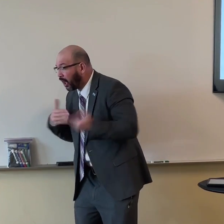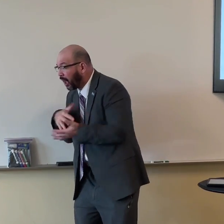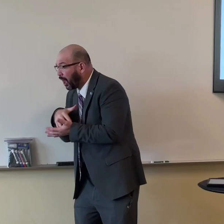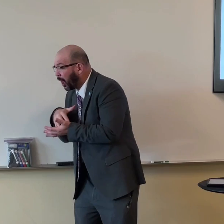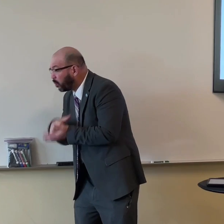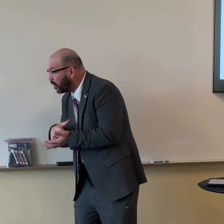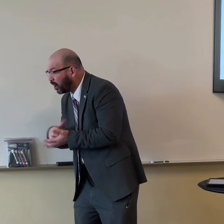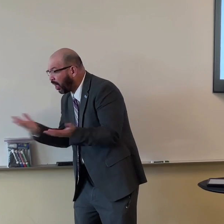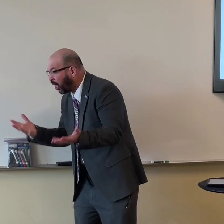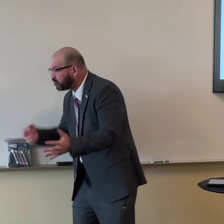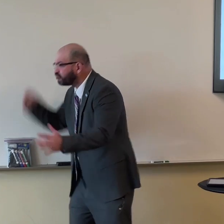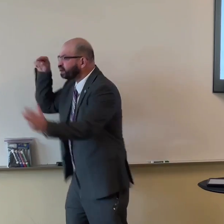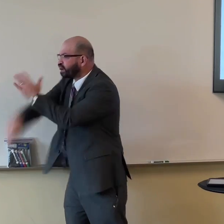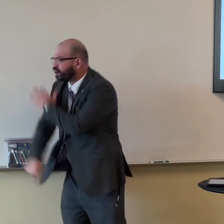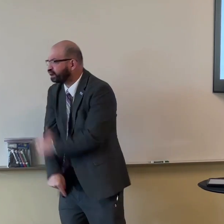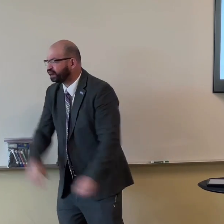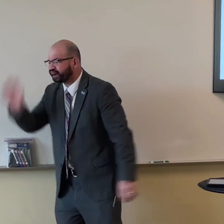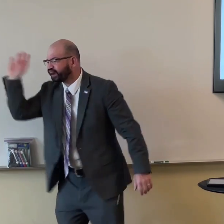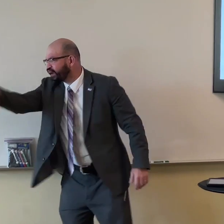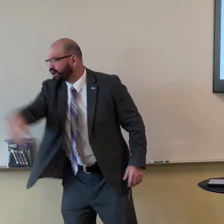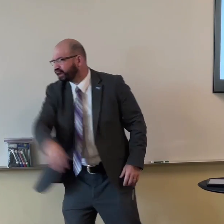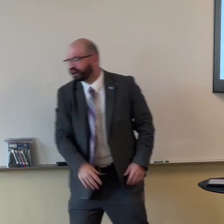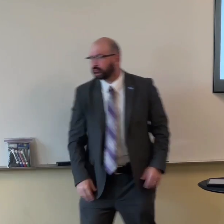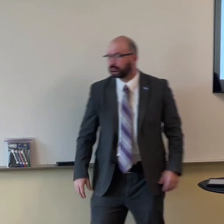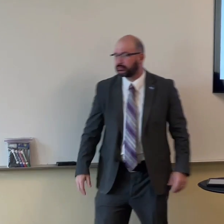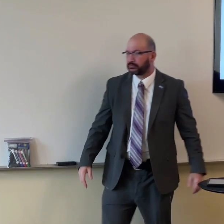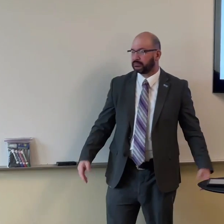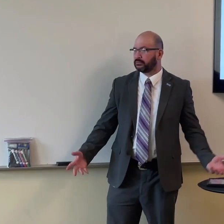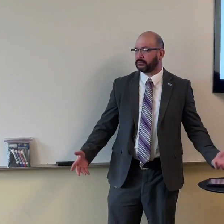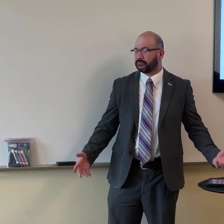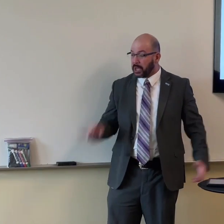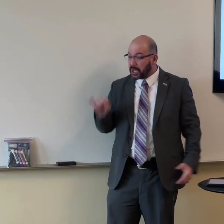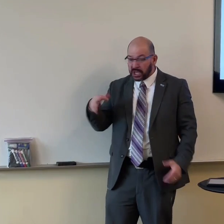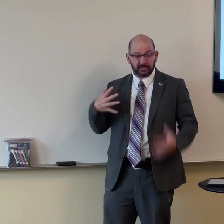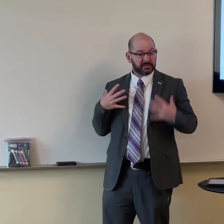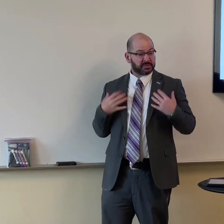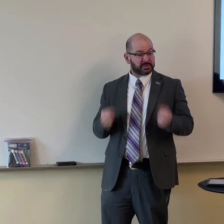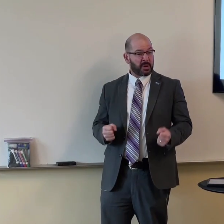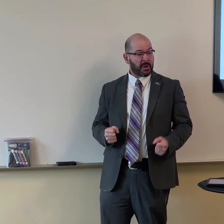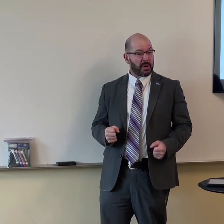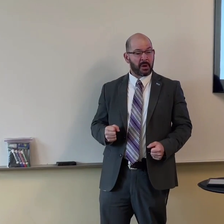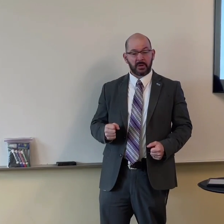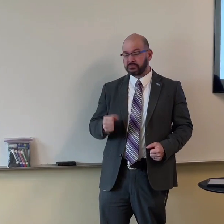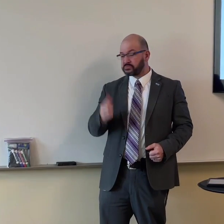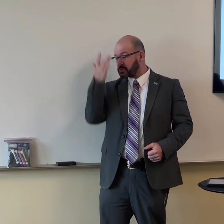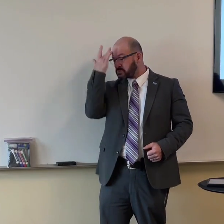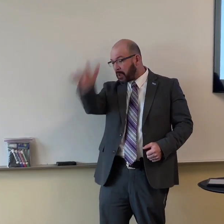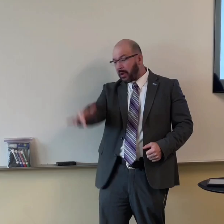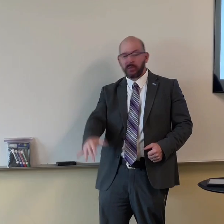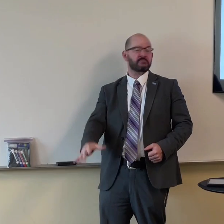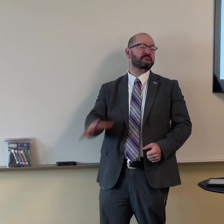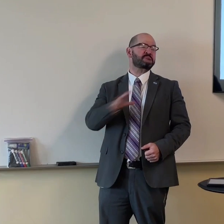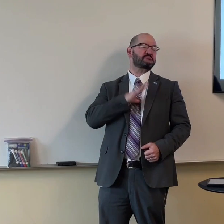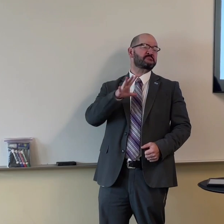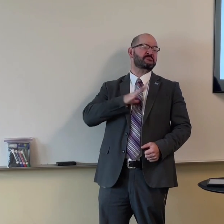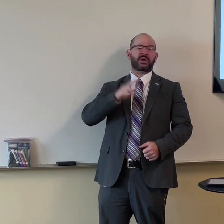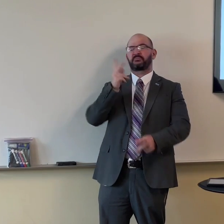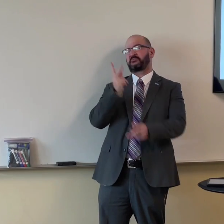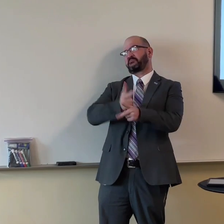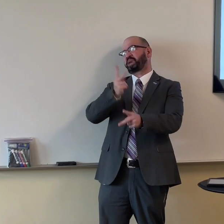a young child that's got a lot of health issues, we can just get rid of them. If you're healthy, if you're smart, fine, you